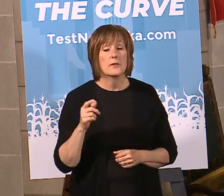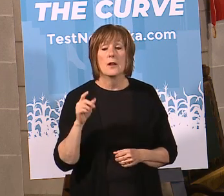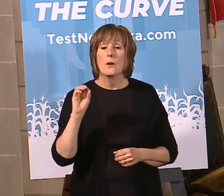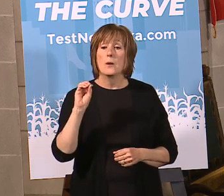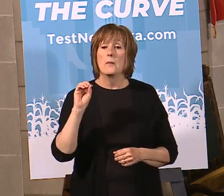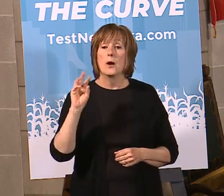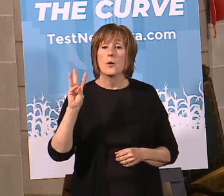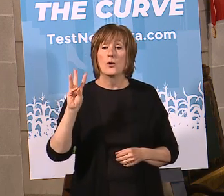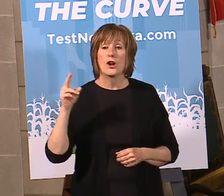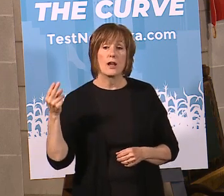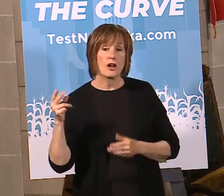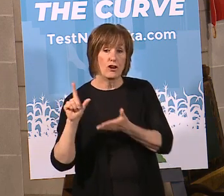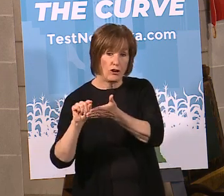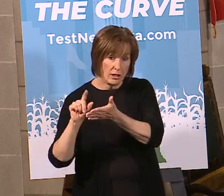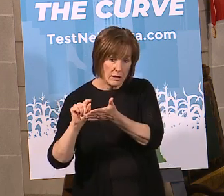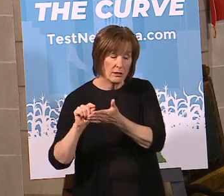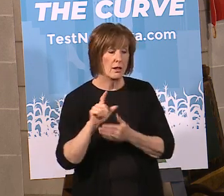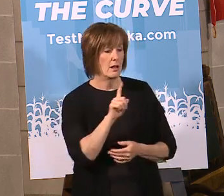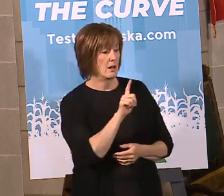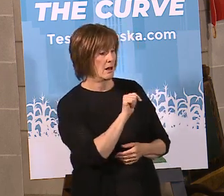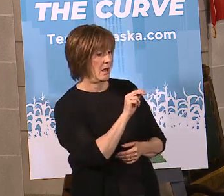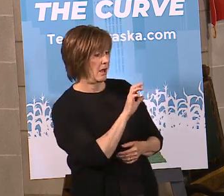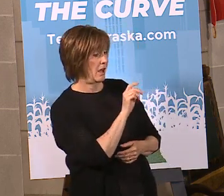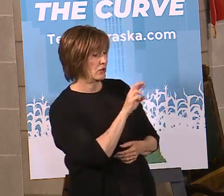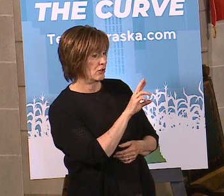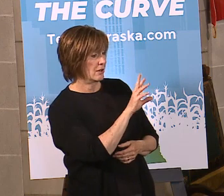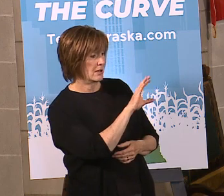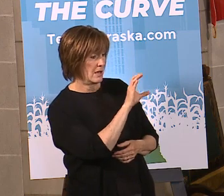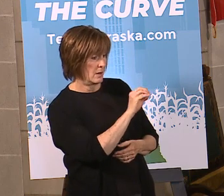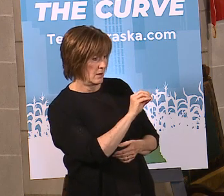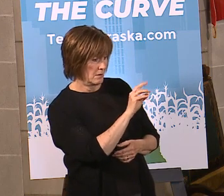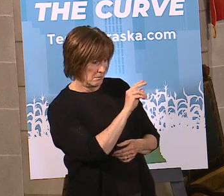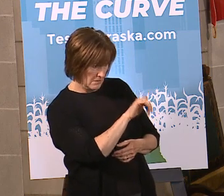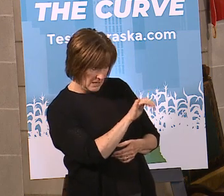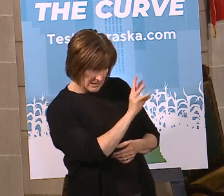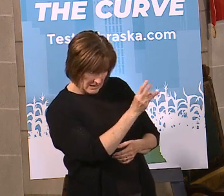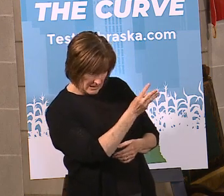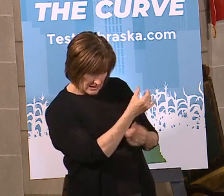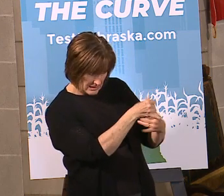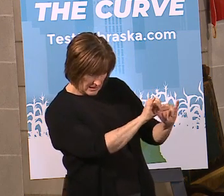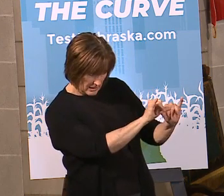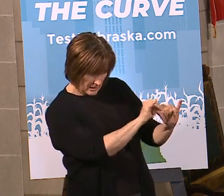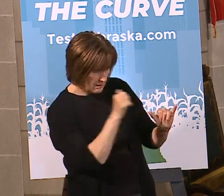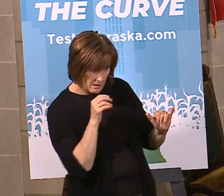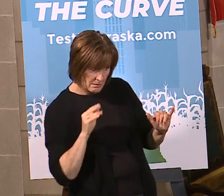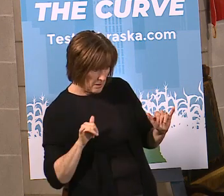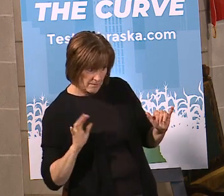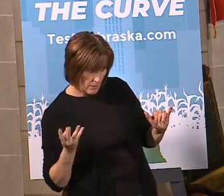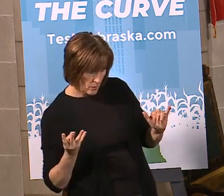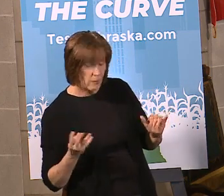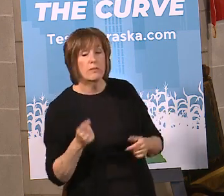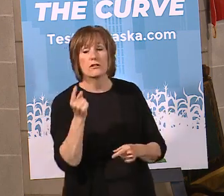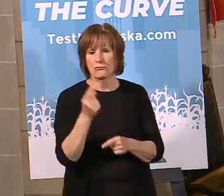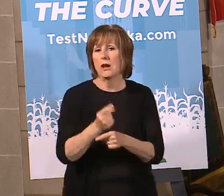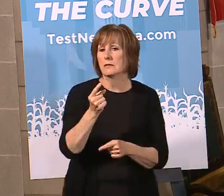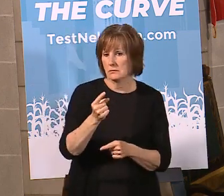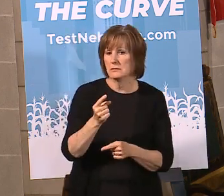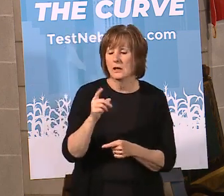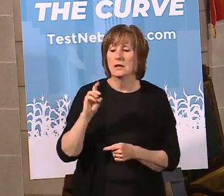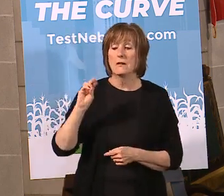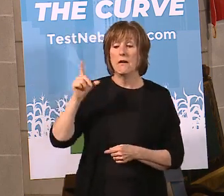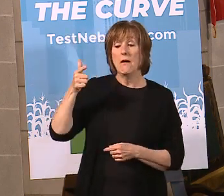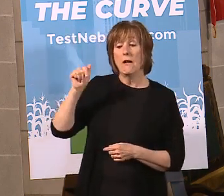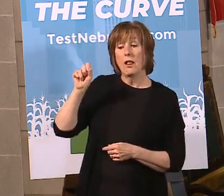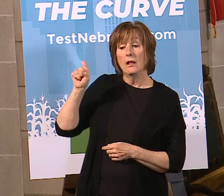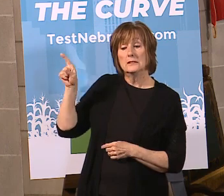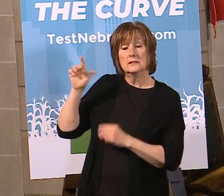the Omaha World Herald. Lancaster County is May 6th still, right? Not May 4th, and yes, that is exactly right. So Douglas County had